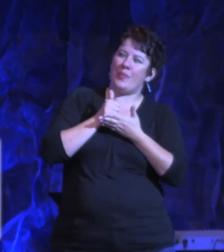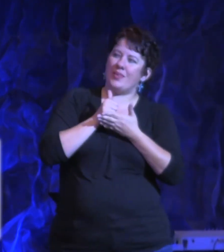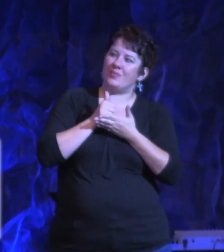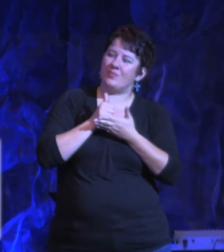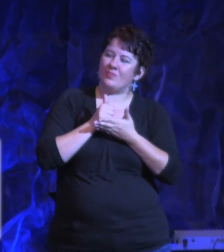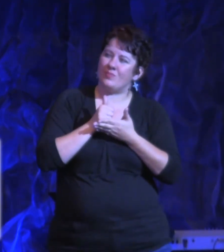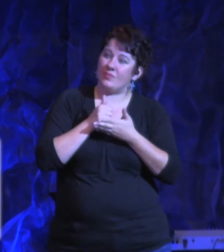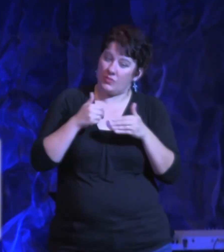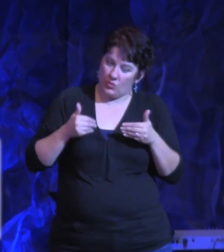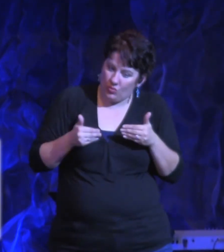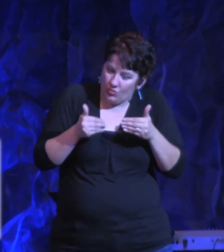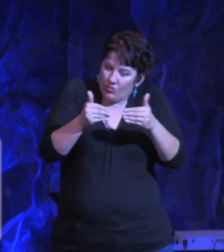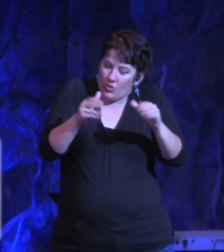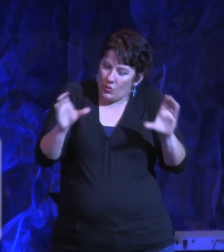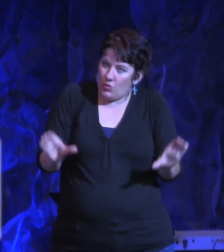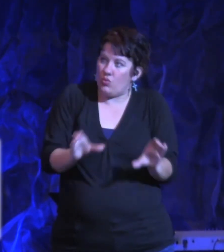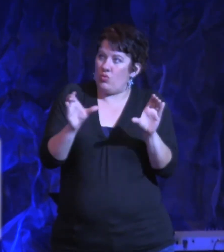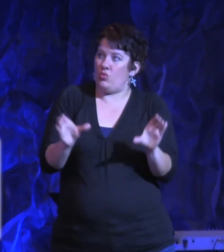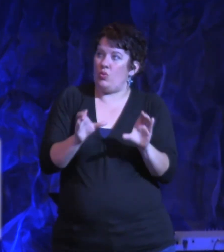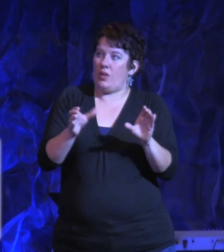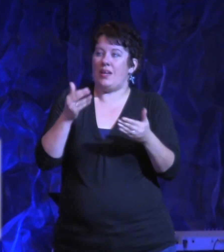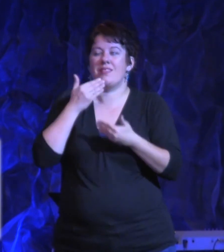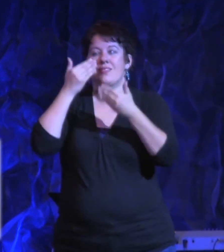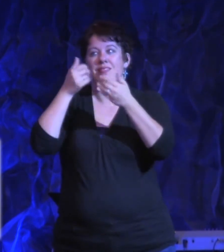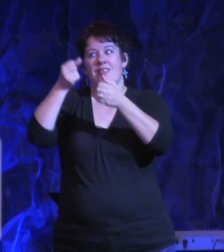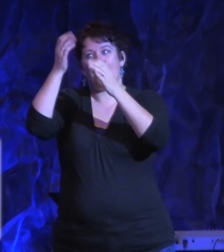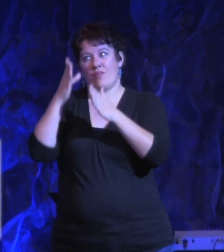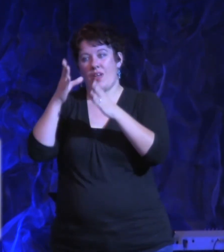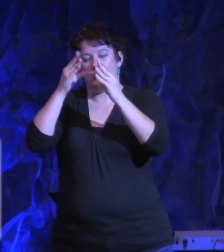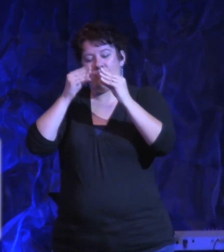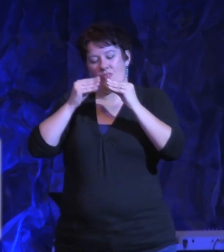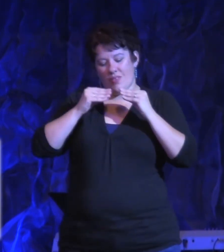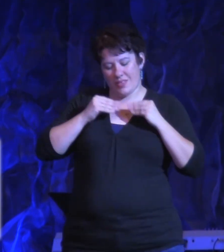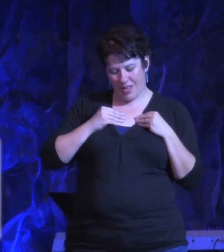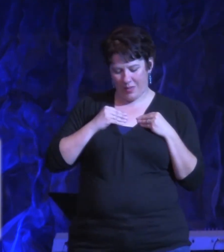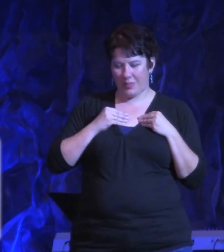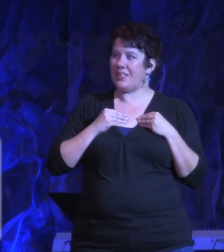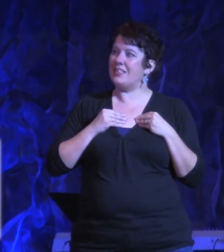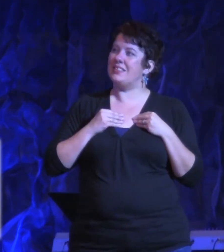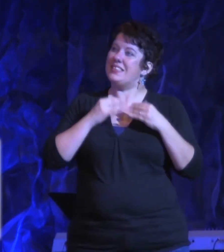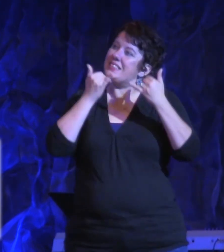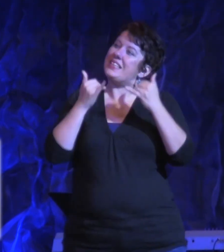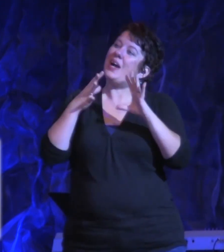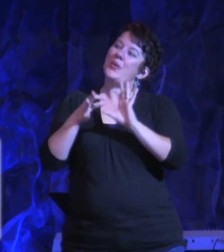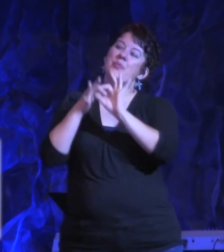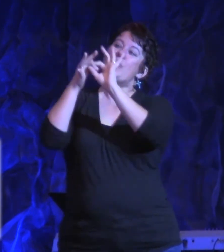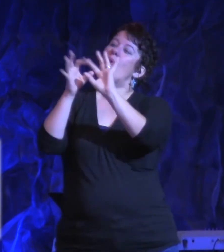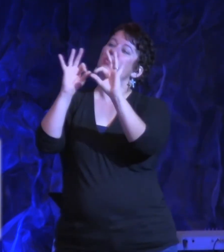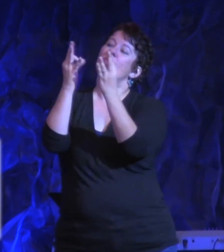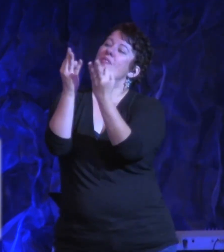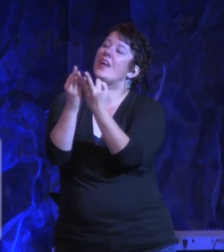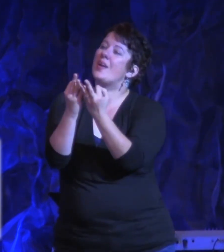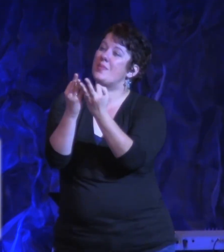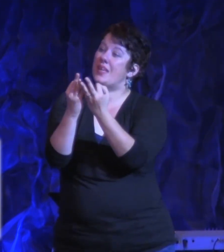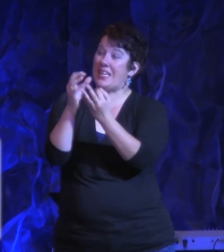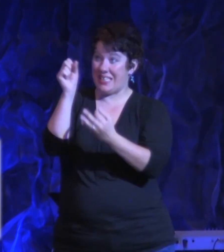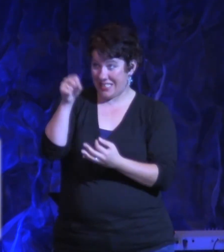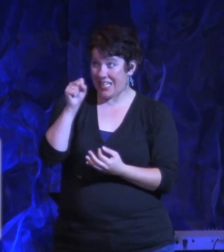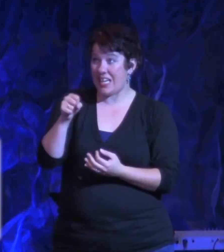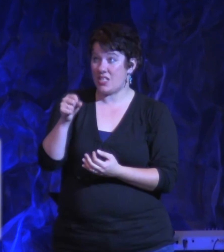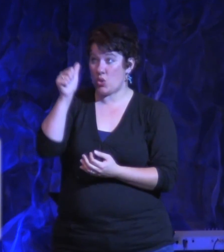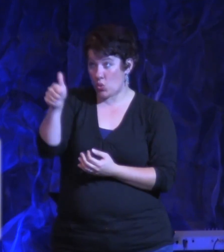Thank you, Father, for accepting me into your family. Lord, you are a good father